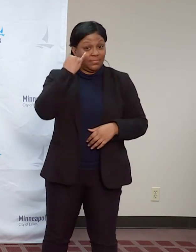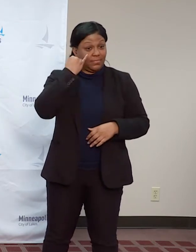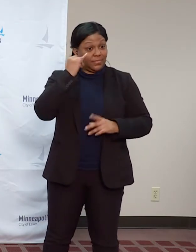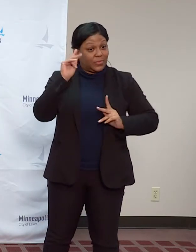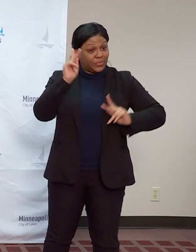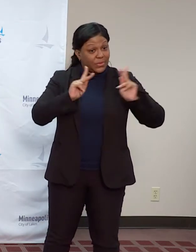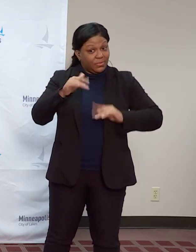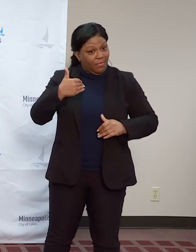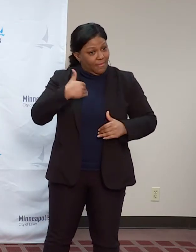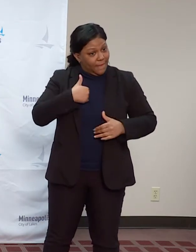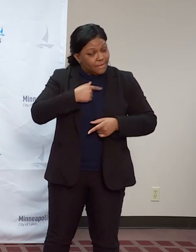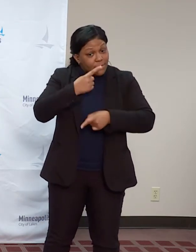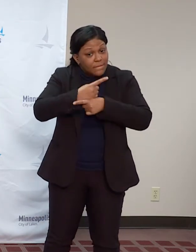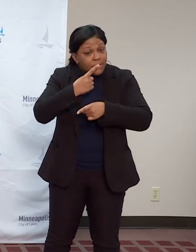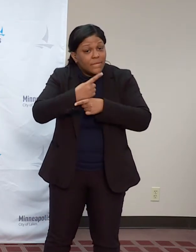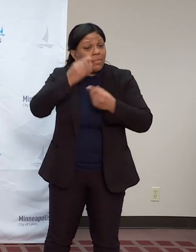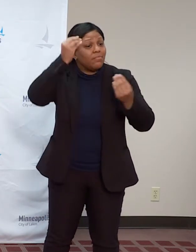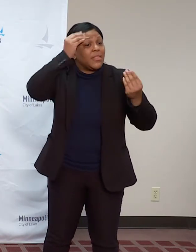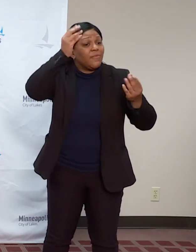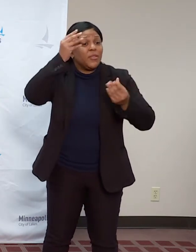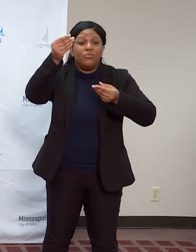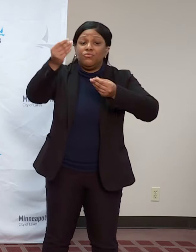to make informed decisions.